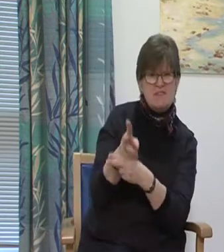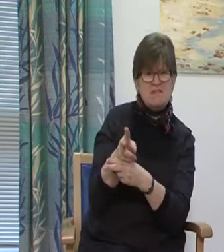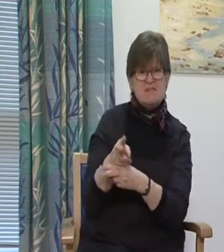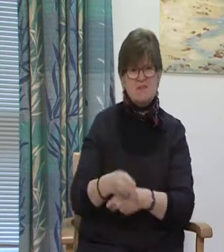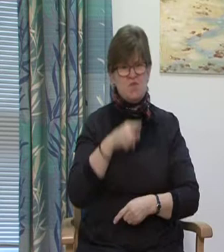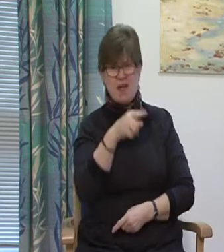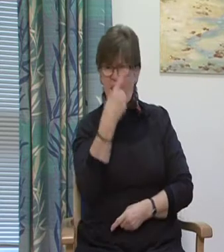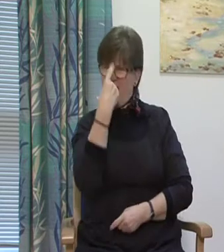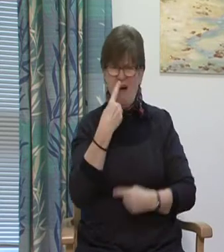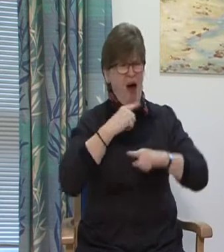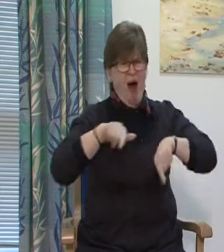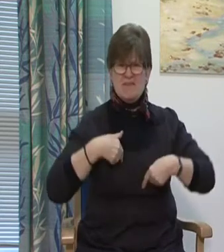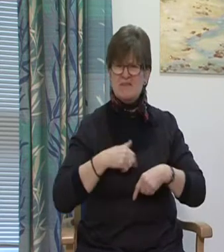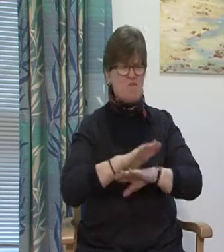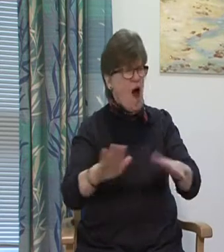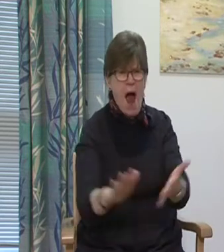should have provided.